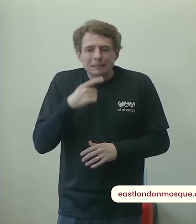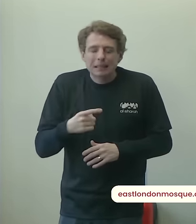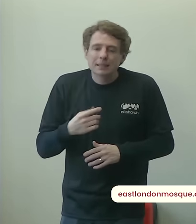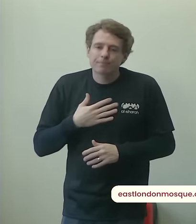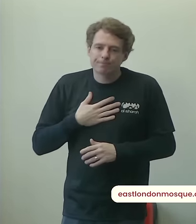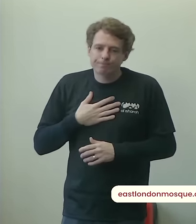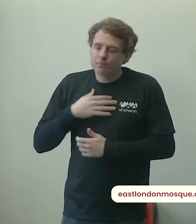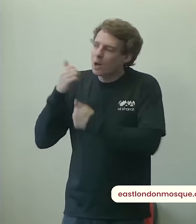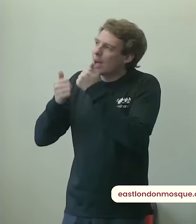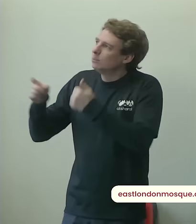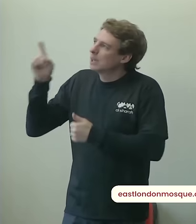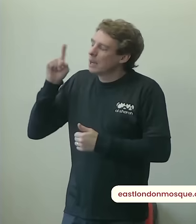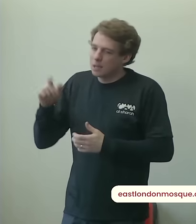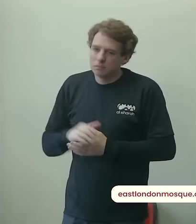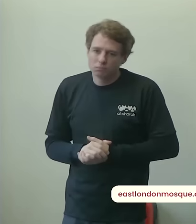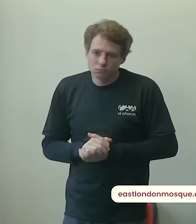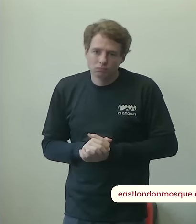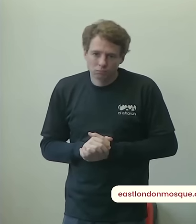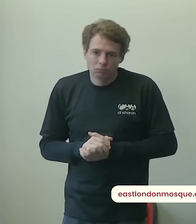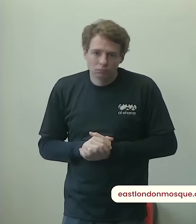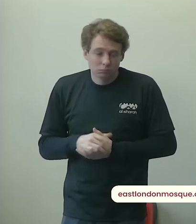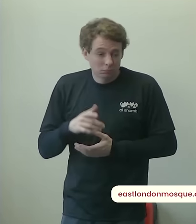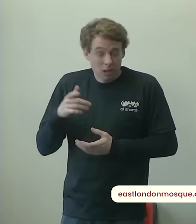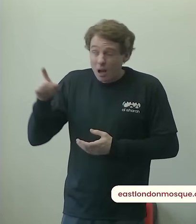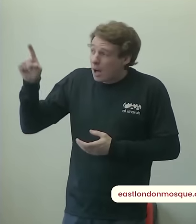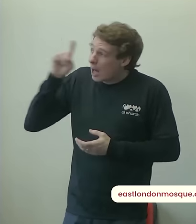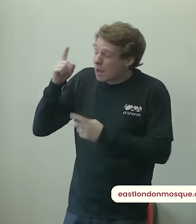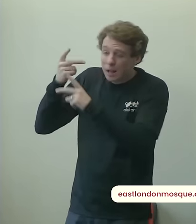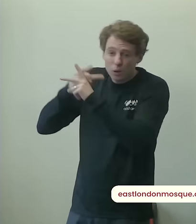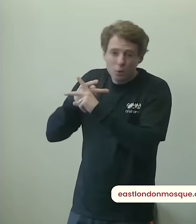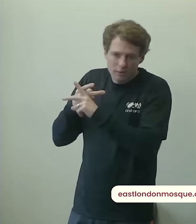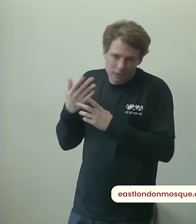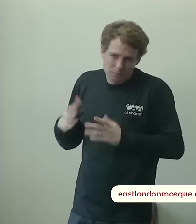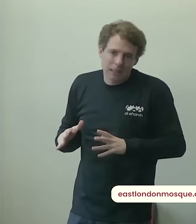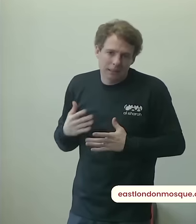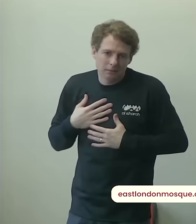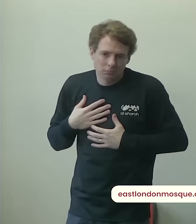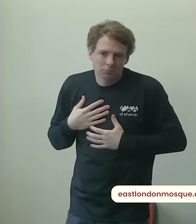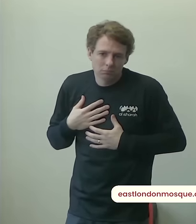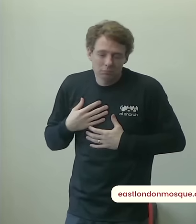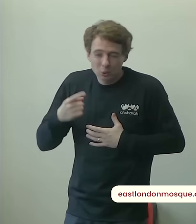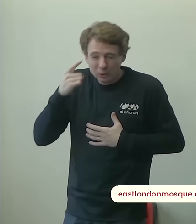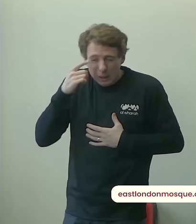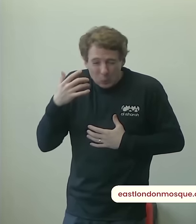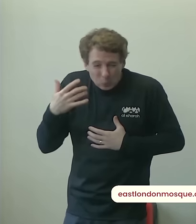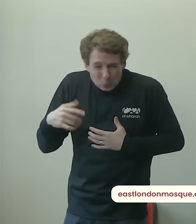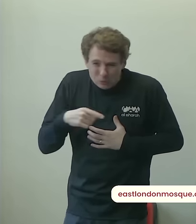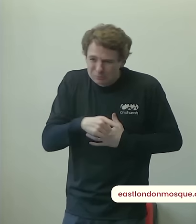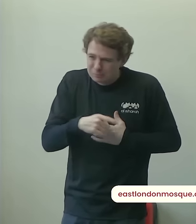and here we are losing a job and it's like qiyamah has come literally we have one